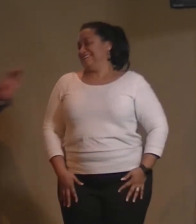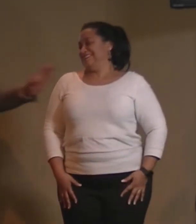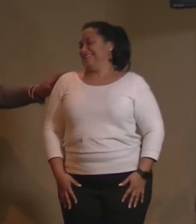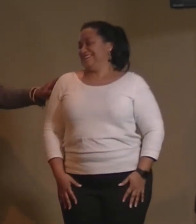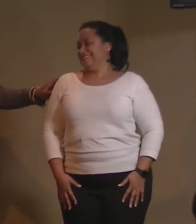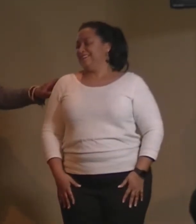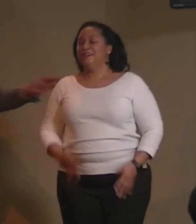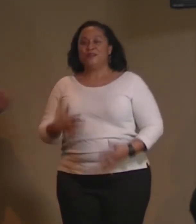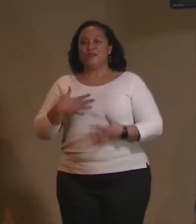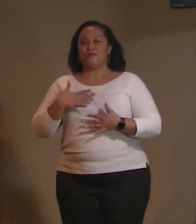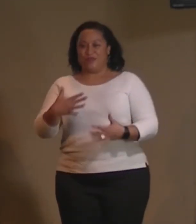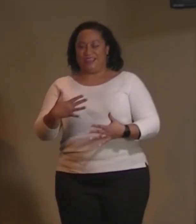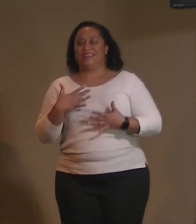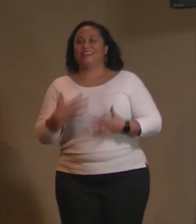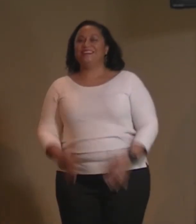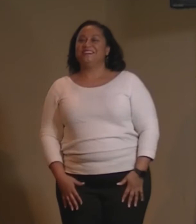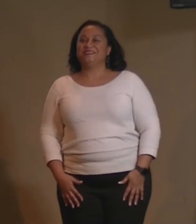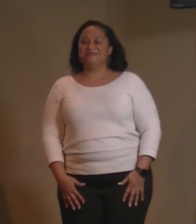Breathe.